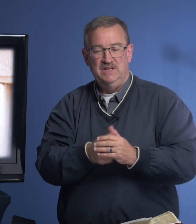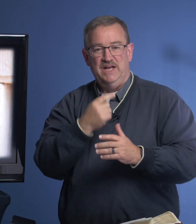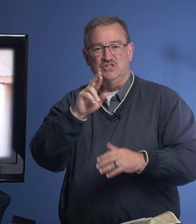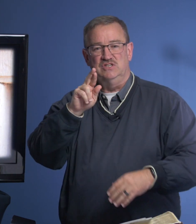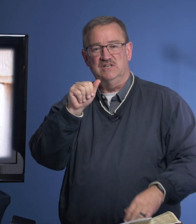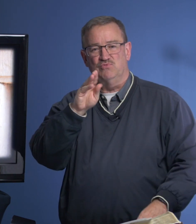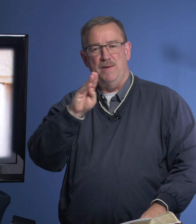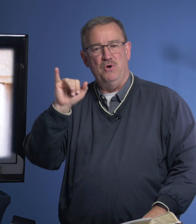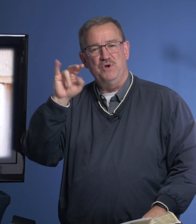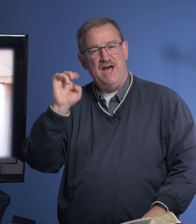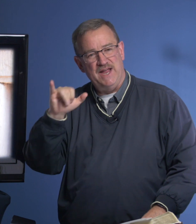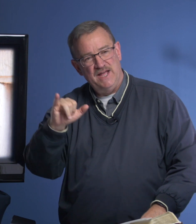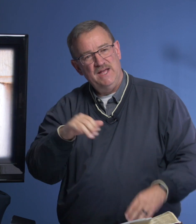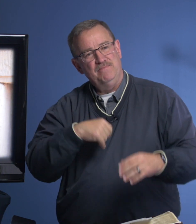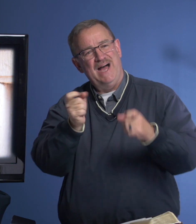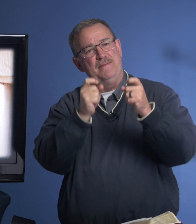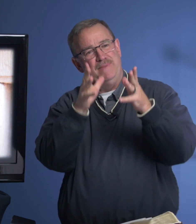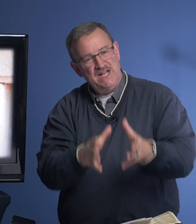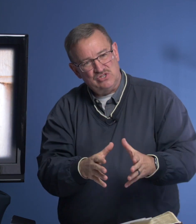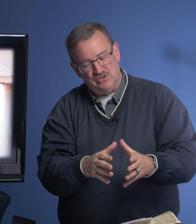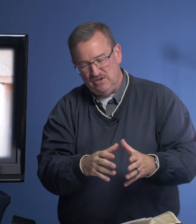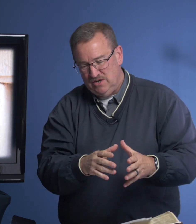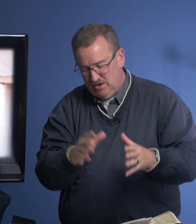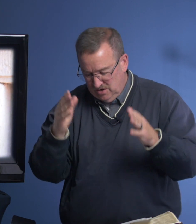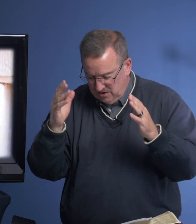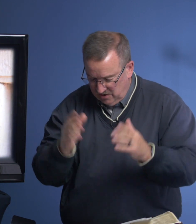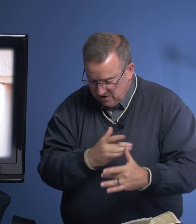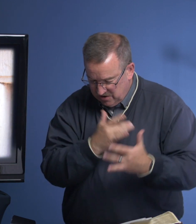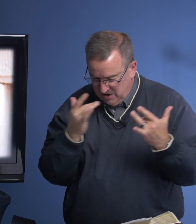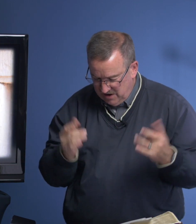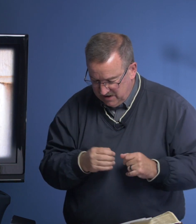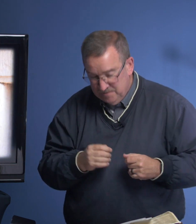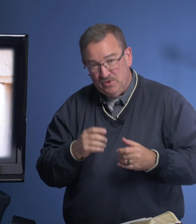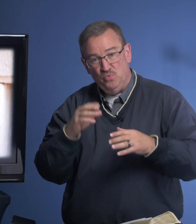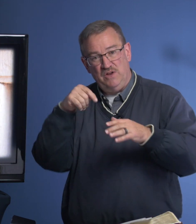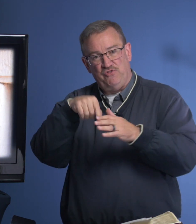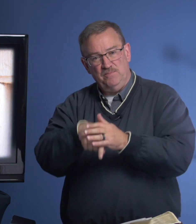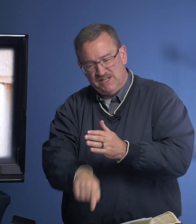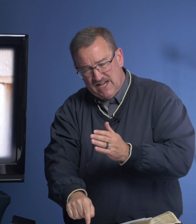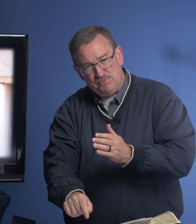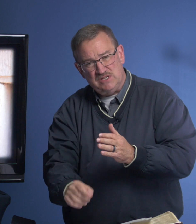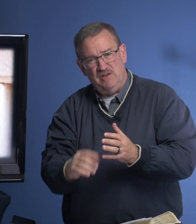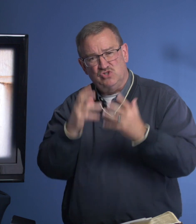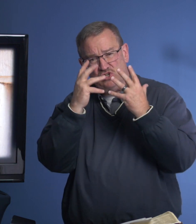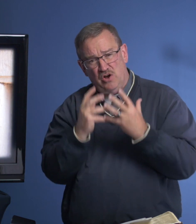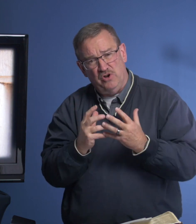And she says, Rabboni, my master. Oh, her heart went from the depths of sorrow